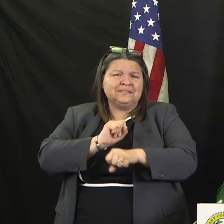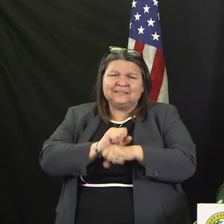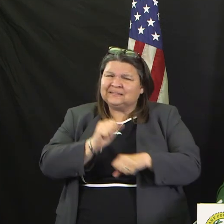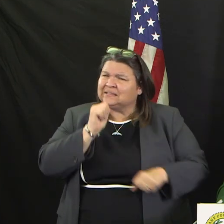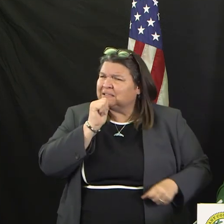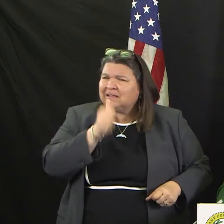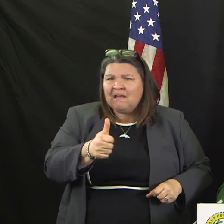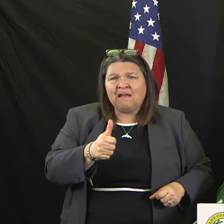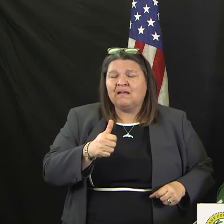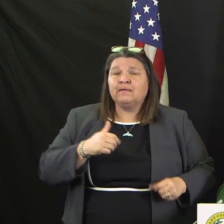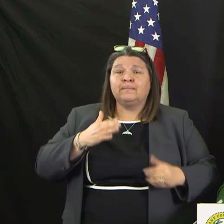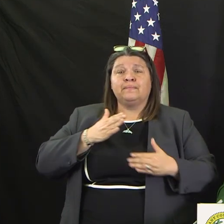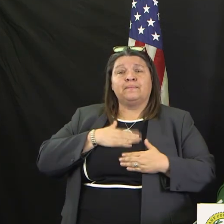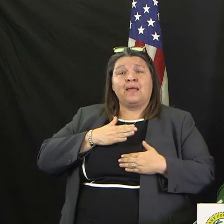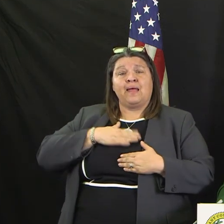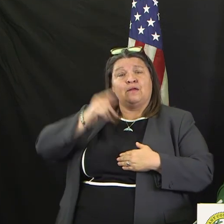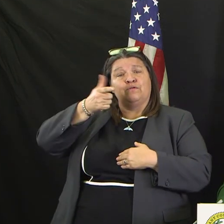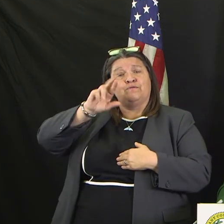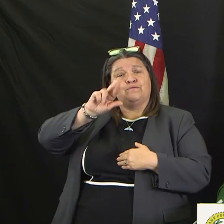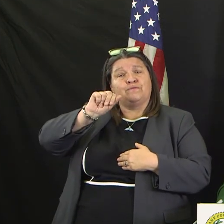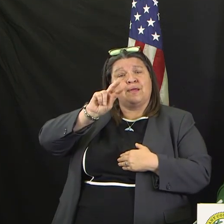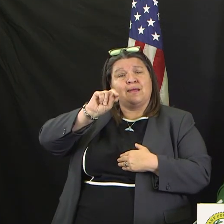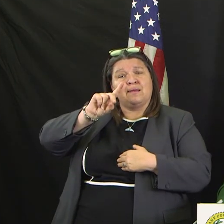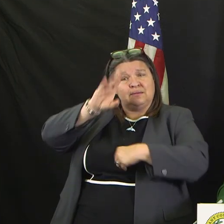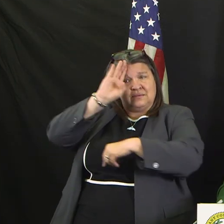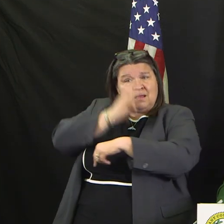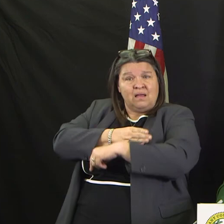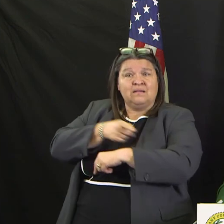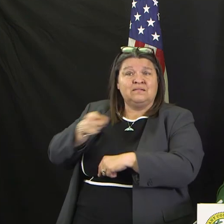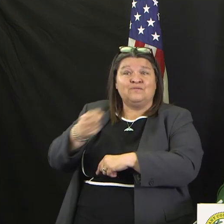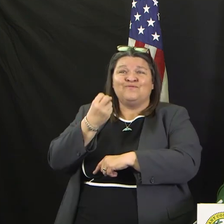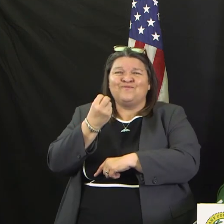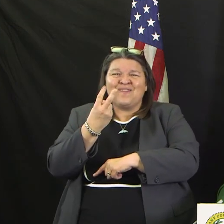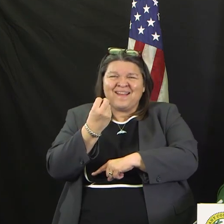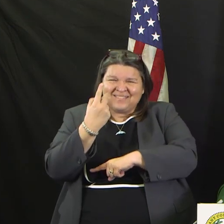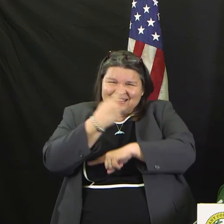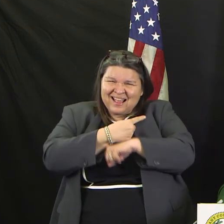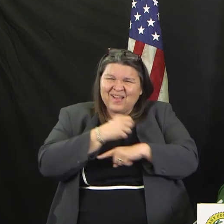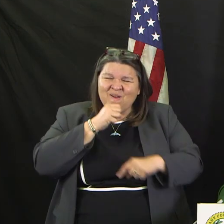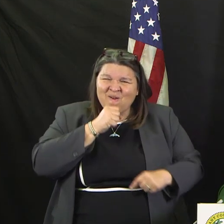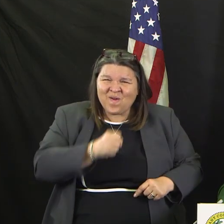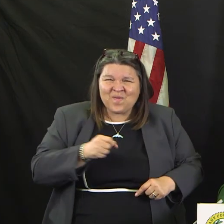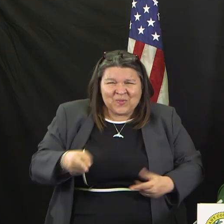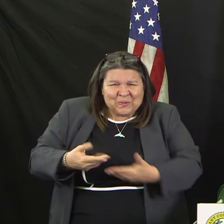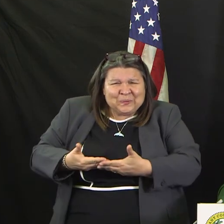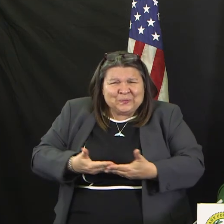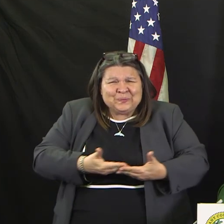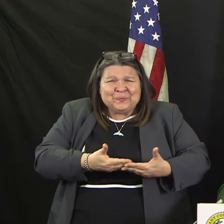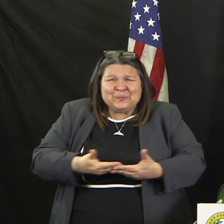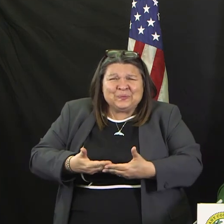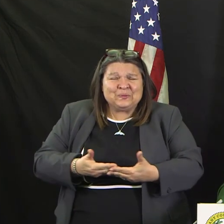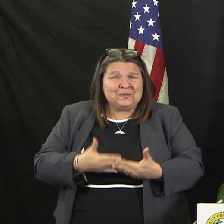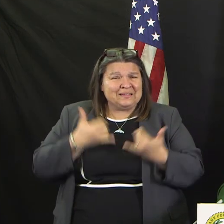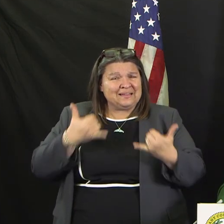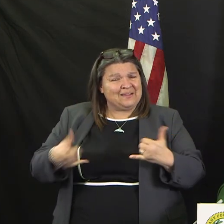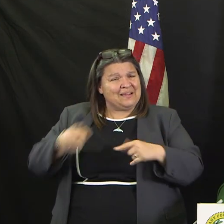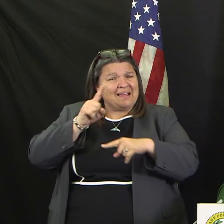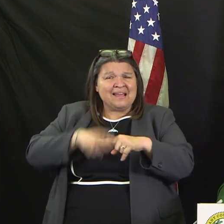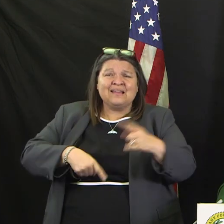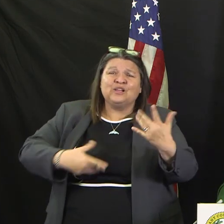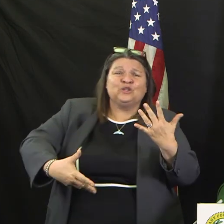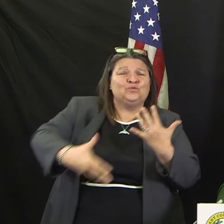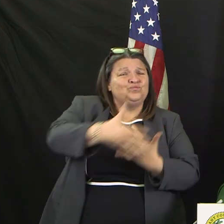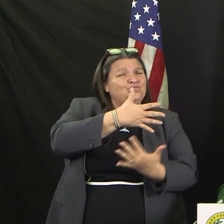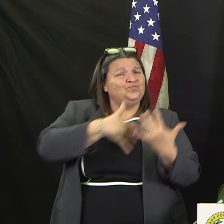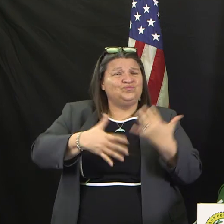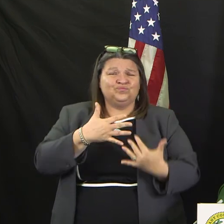saw the first three or four days, and now I'm staying away from him. It's a terrible situation for all of us. For those of you who have been laid off as a